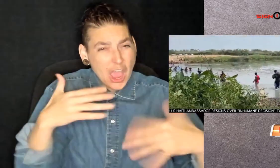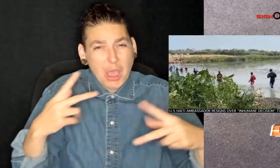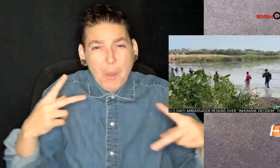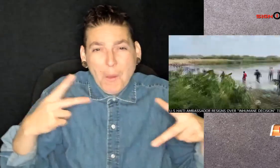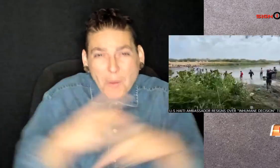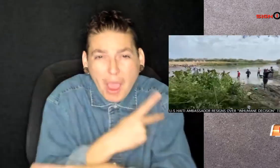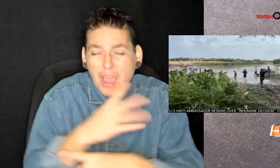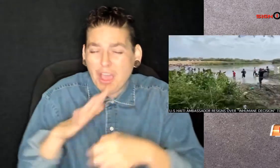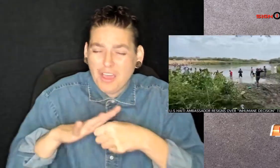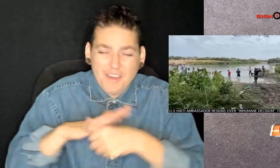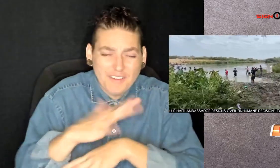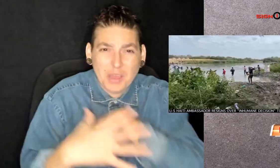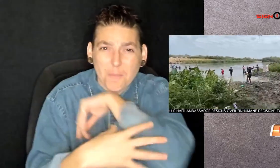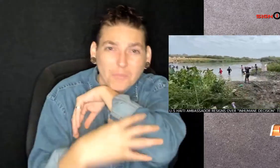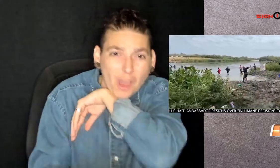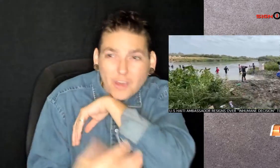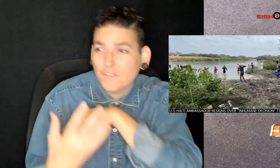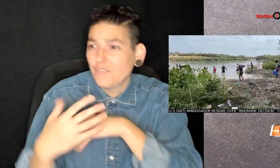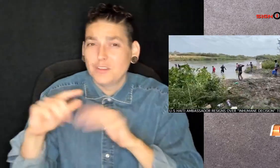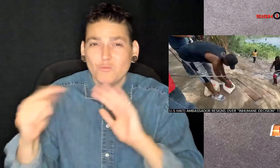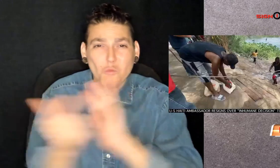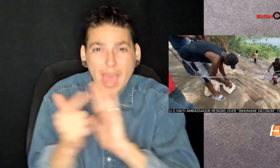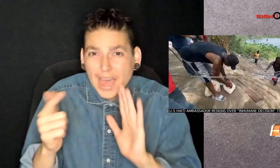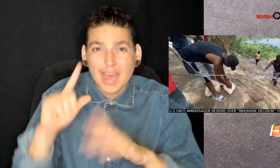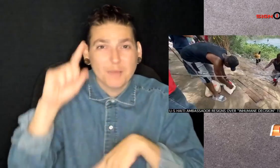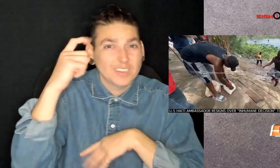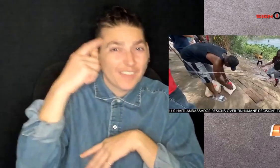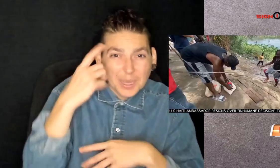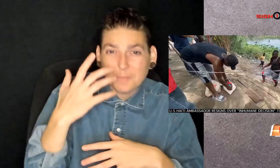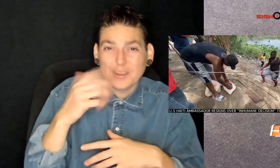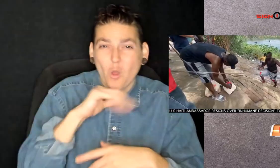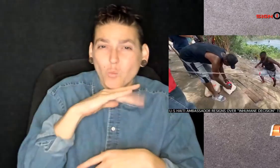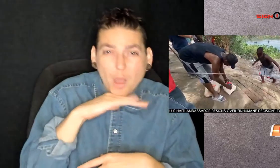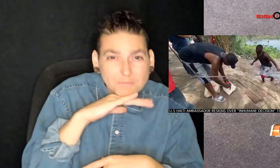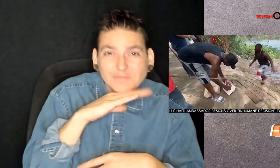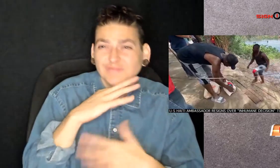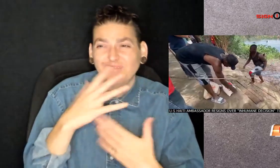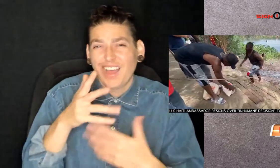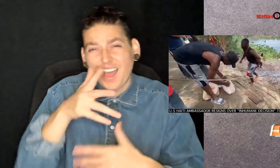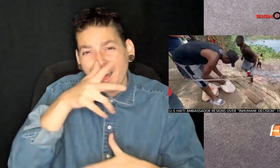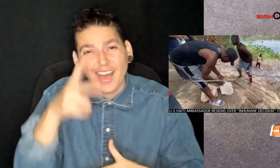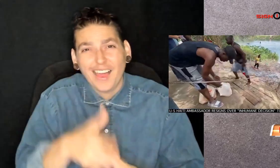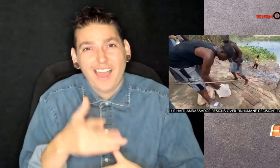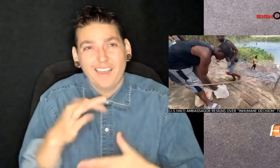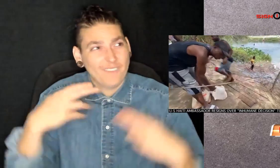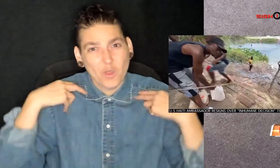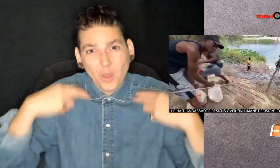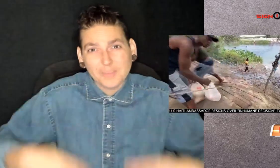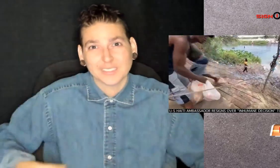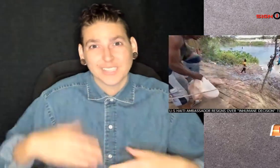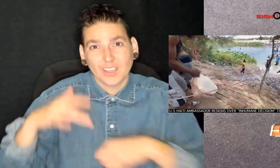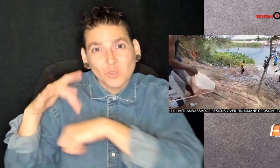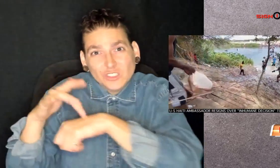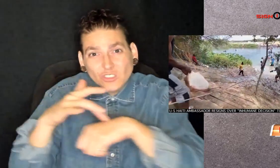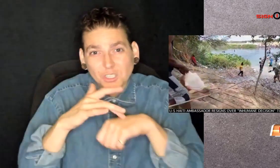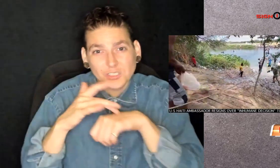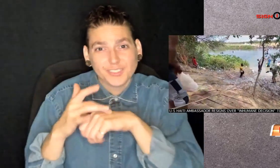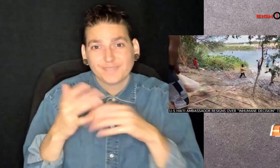wracked with poverty, crime, government corruption, lack of humanitarian resources.